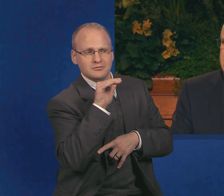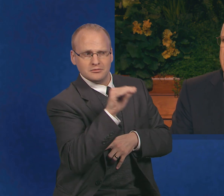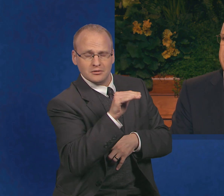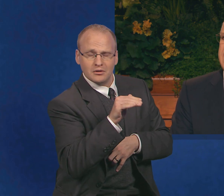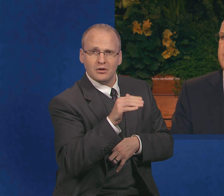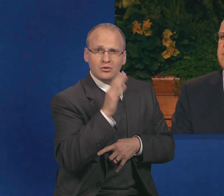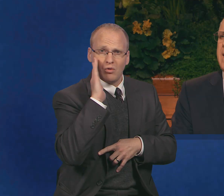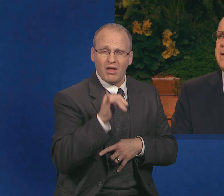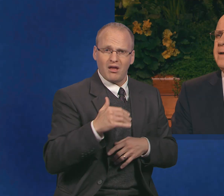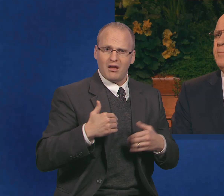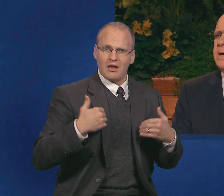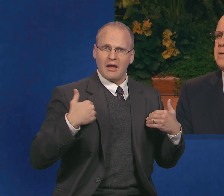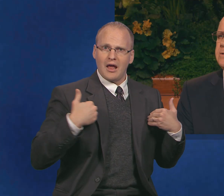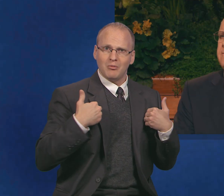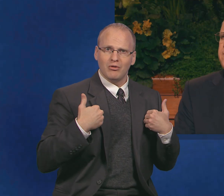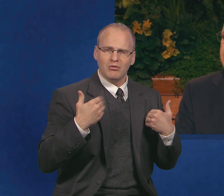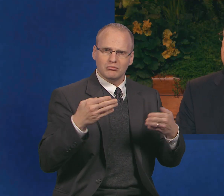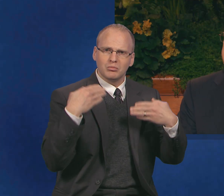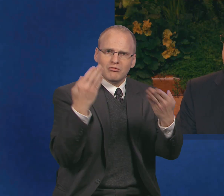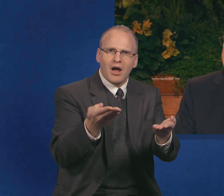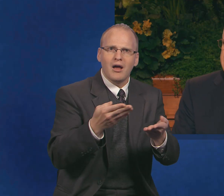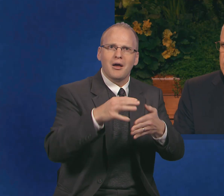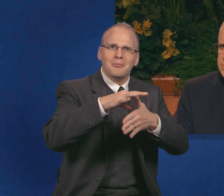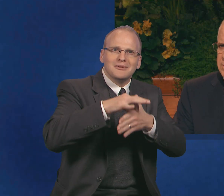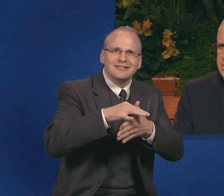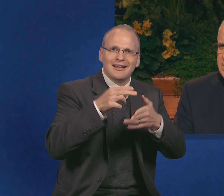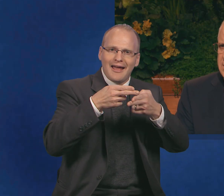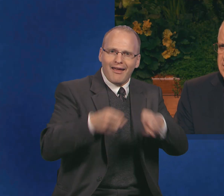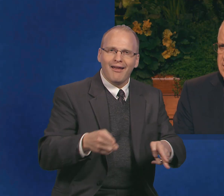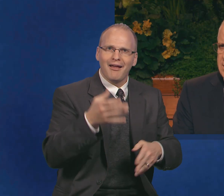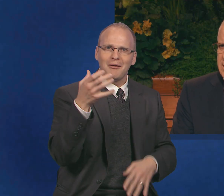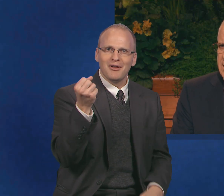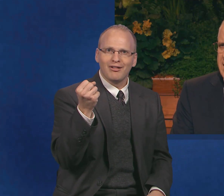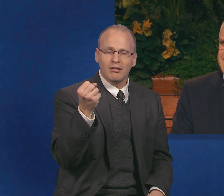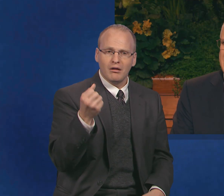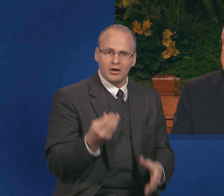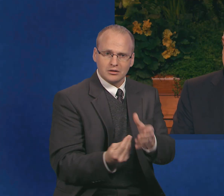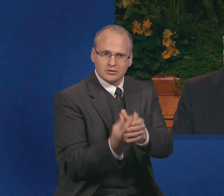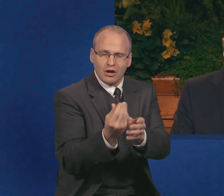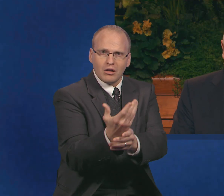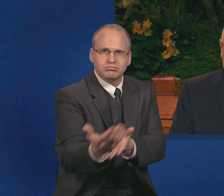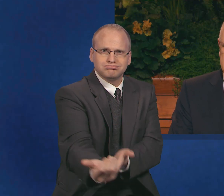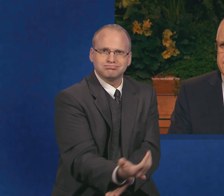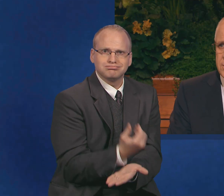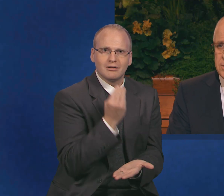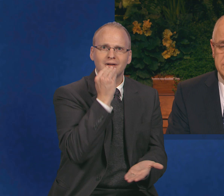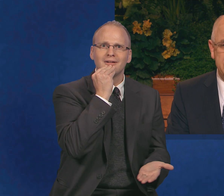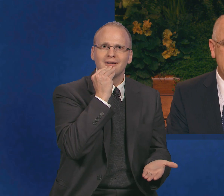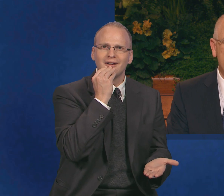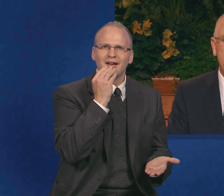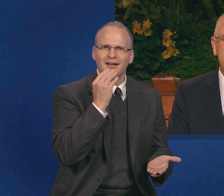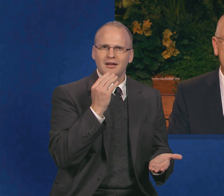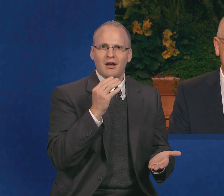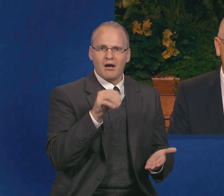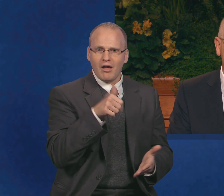garden had provided an abundance of fruits and vegetables, and had made other trades for goods not involving cash.